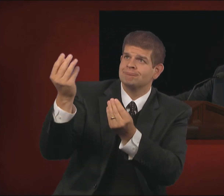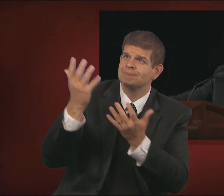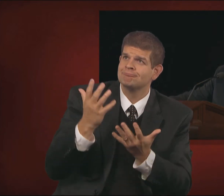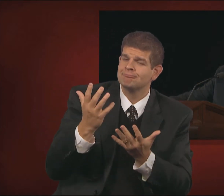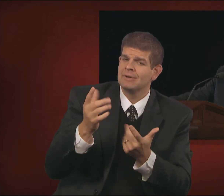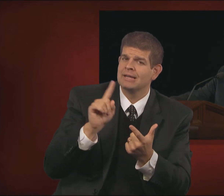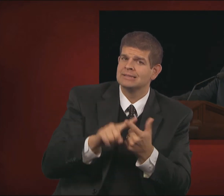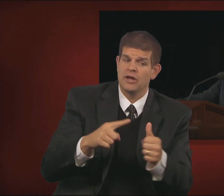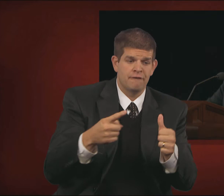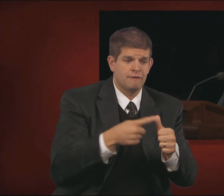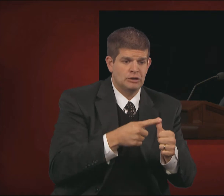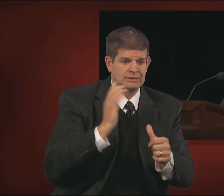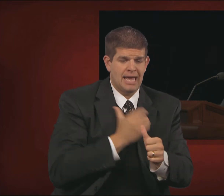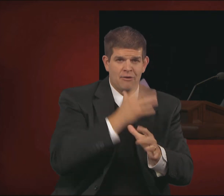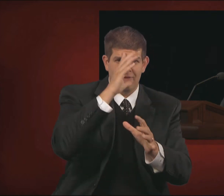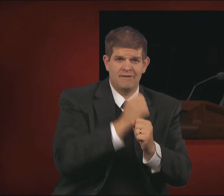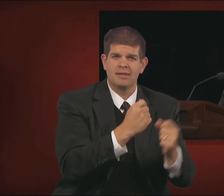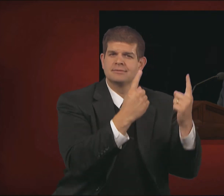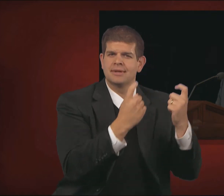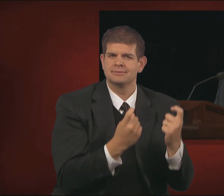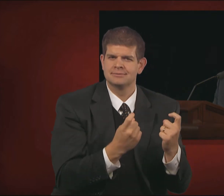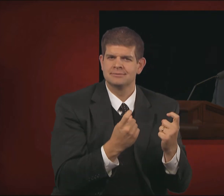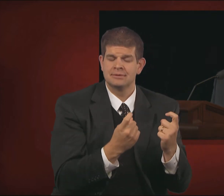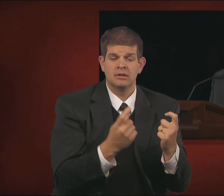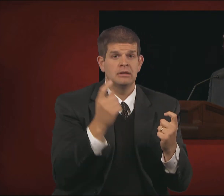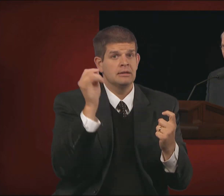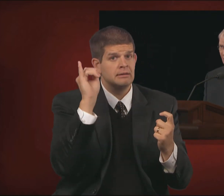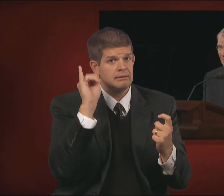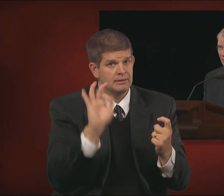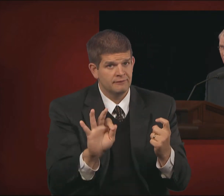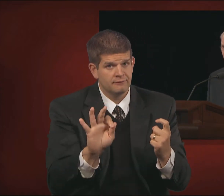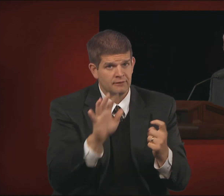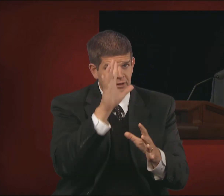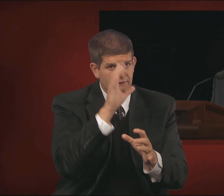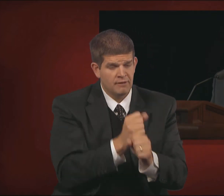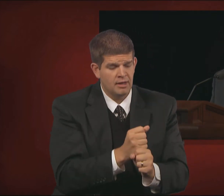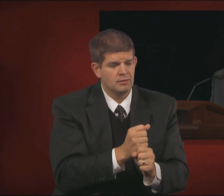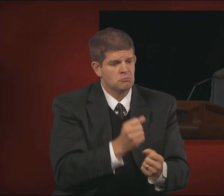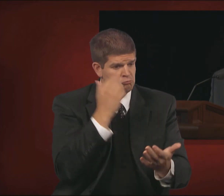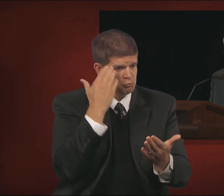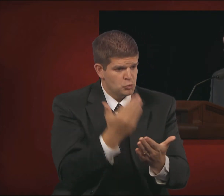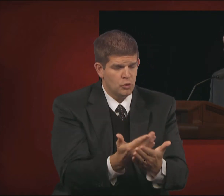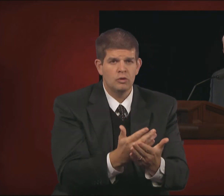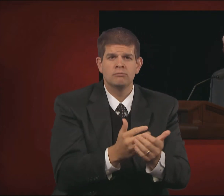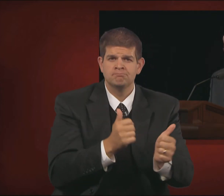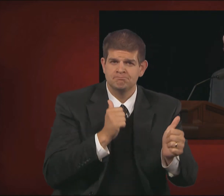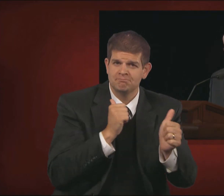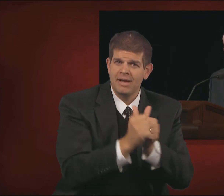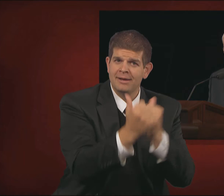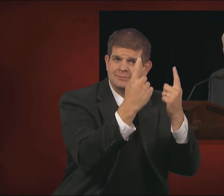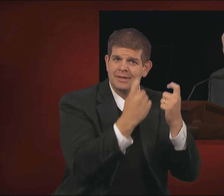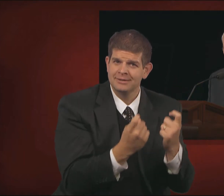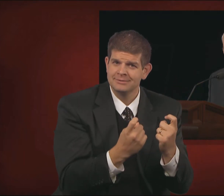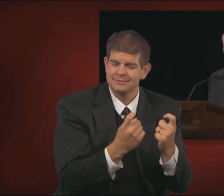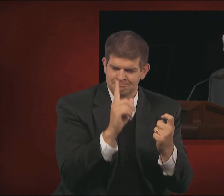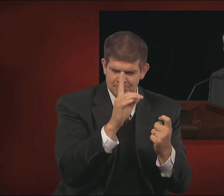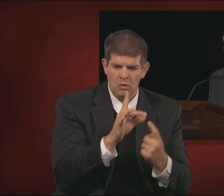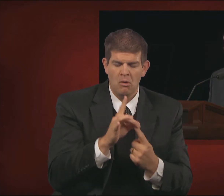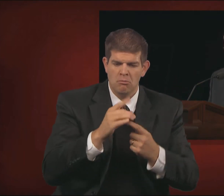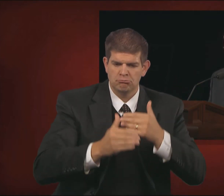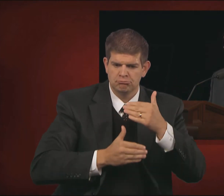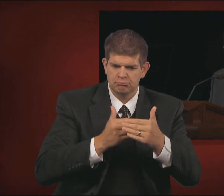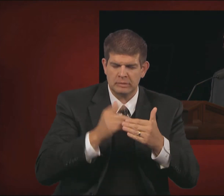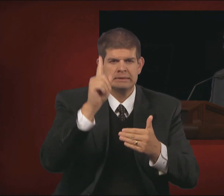our faith. If your faith is proven and mature, choose to nurture it with great care.